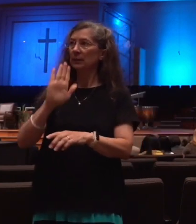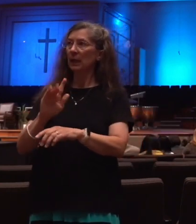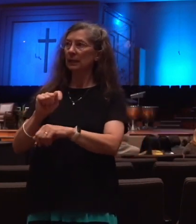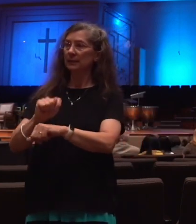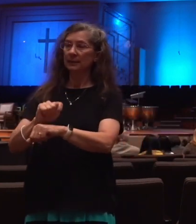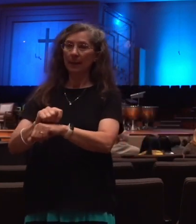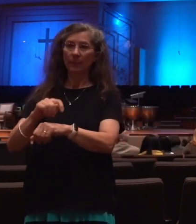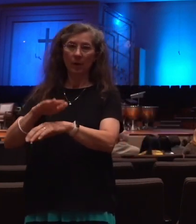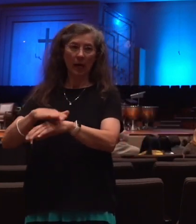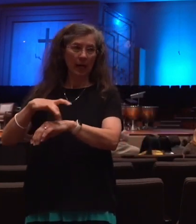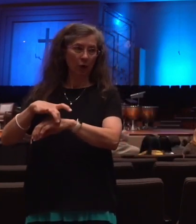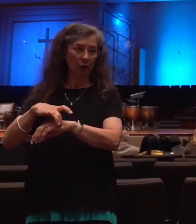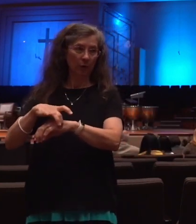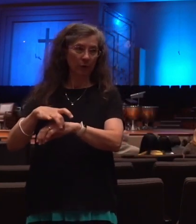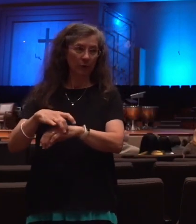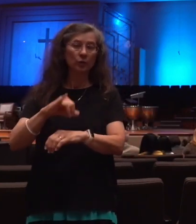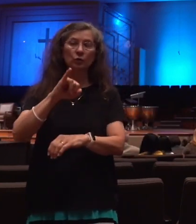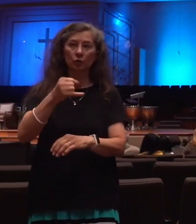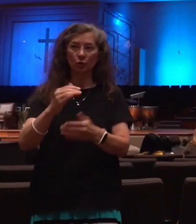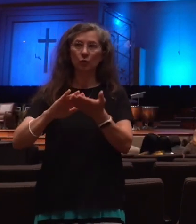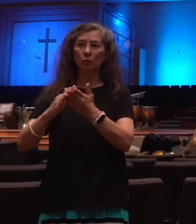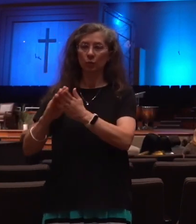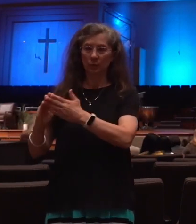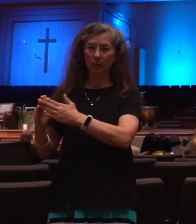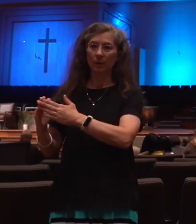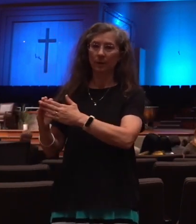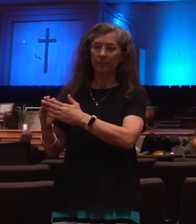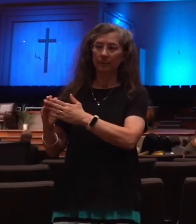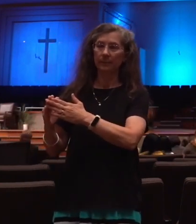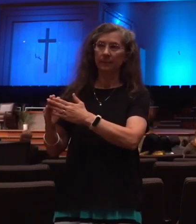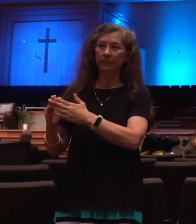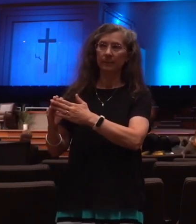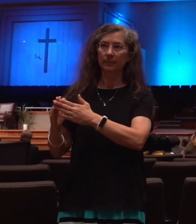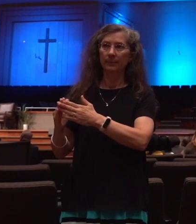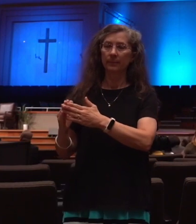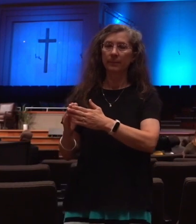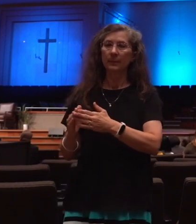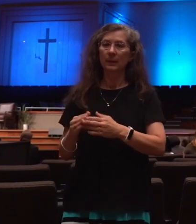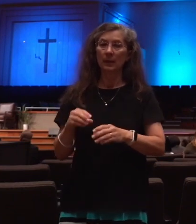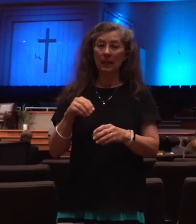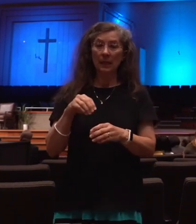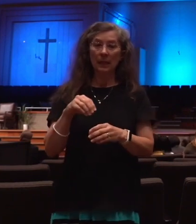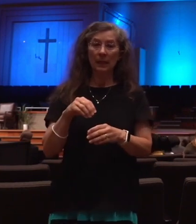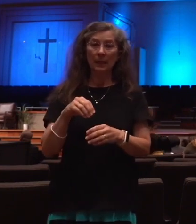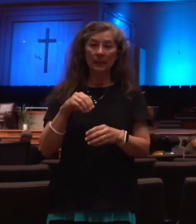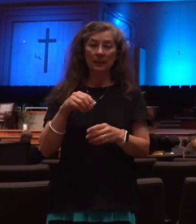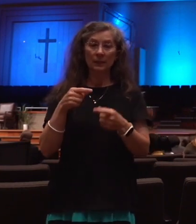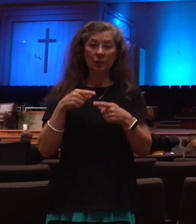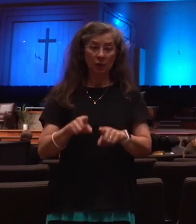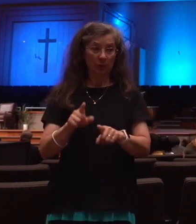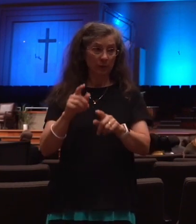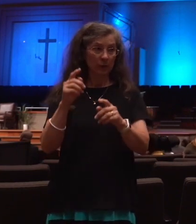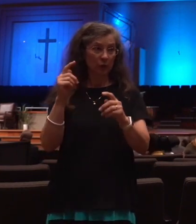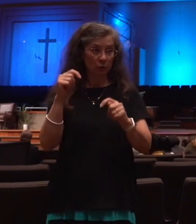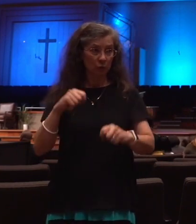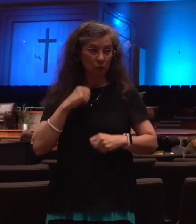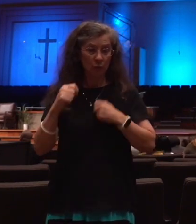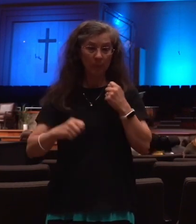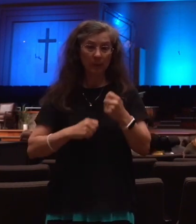Jerusalem. Yeah. The temple mount. And in the middle of that tribulation period, he's going to come in.